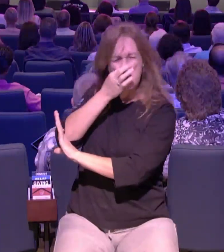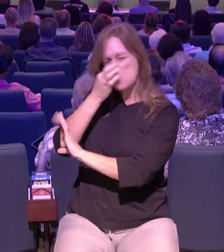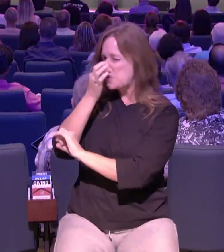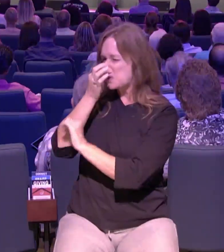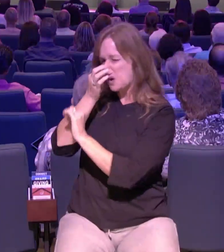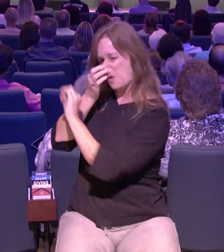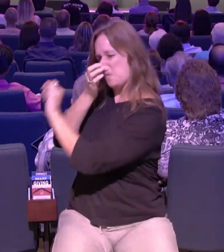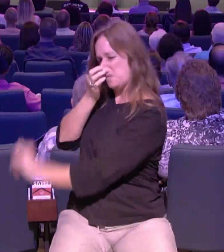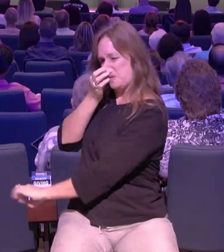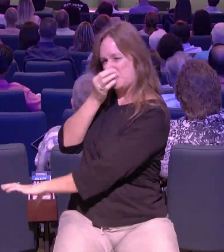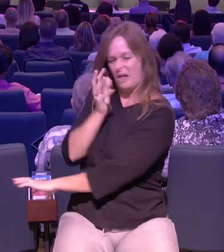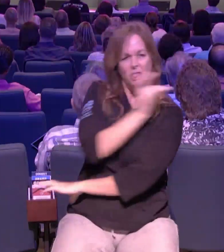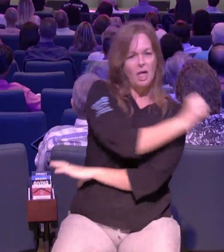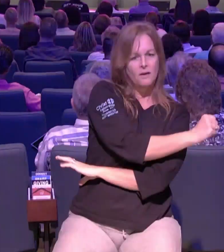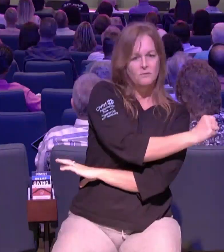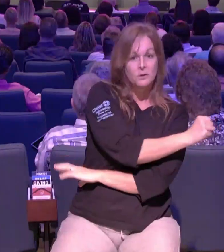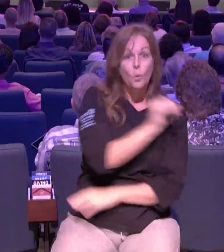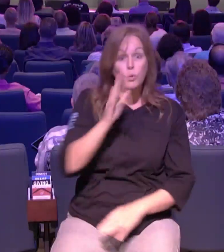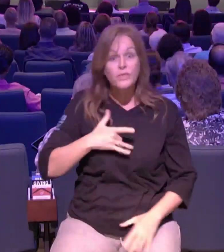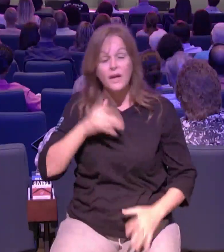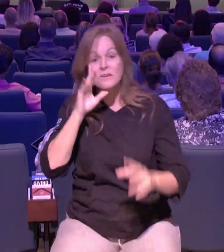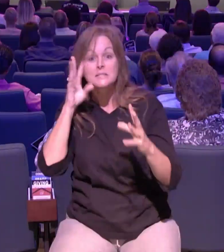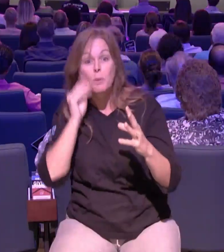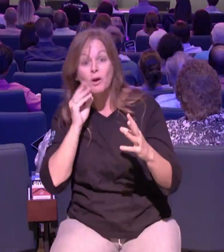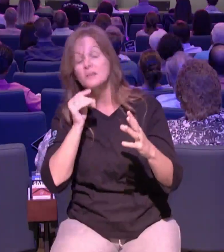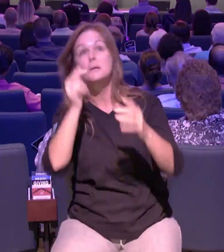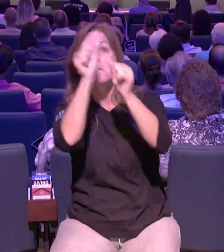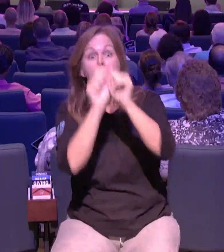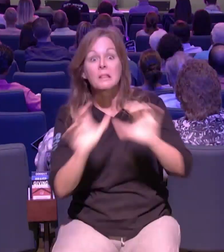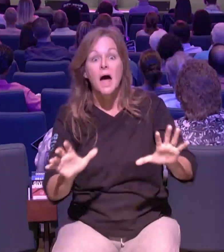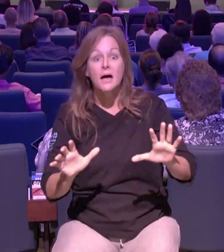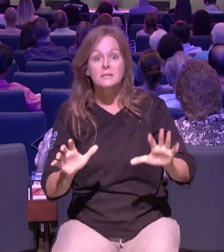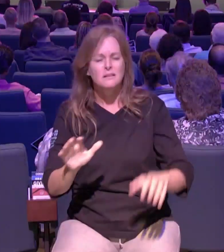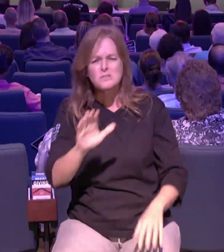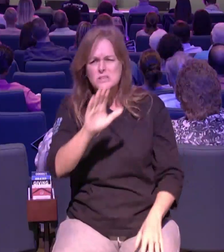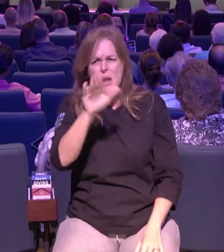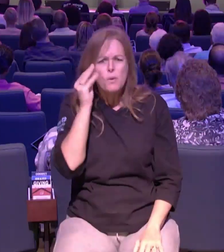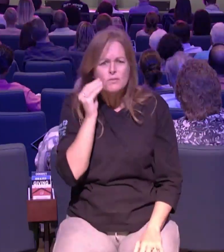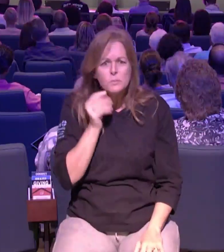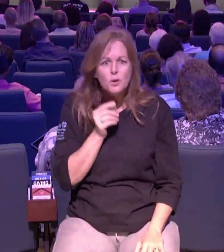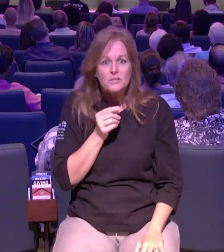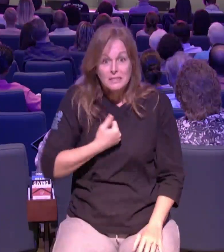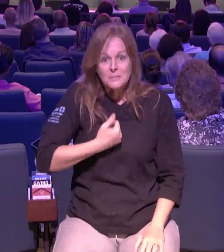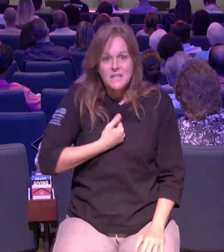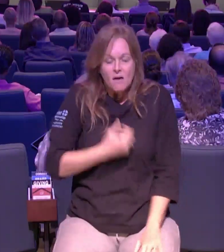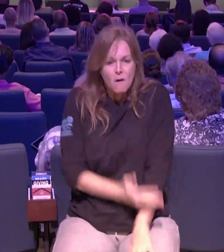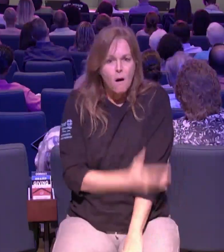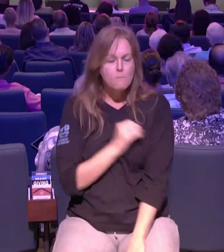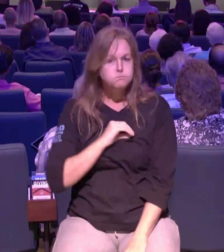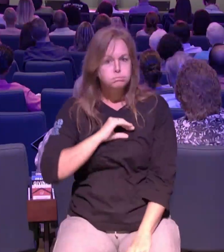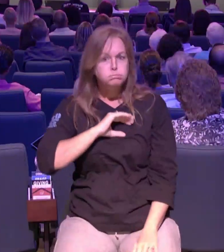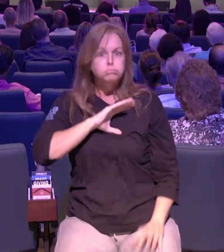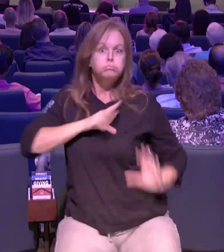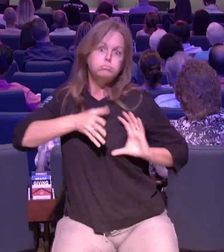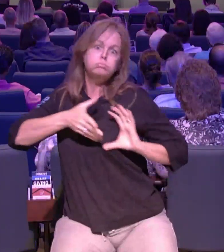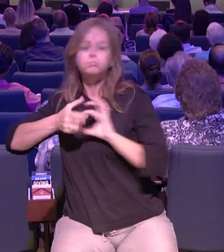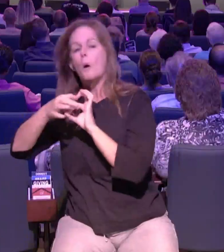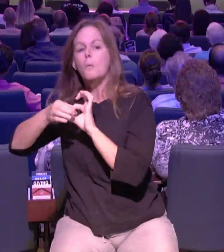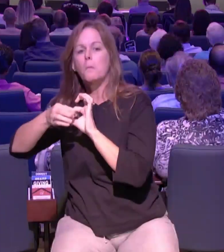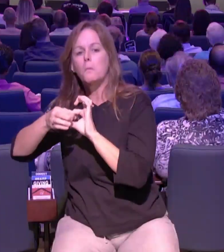an upfront close personal experience to the miraculous and so do we when we do this what do you need to do if you're serving somewhere right now